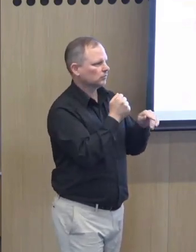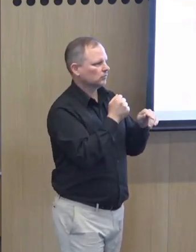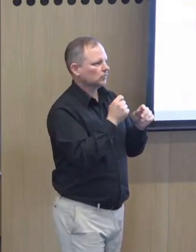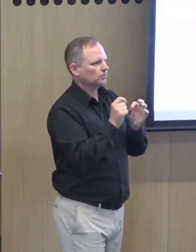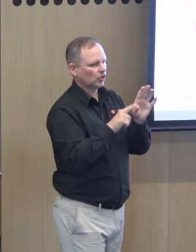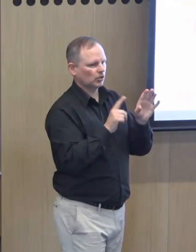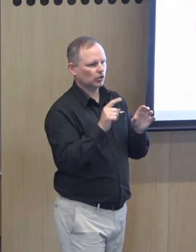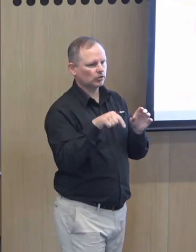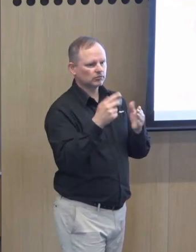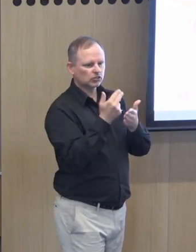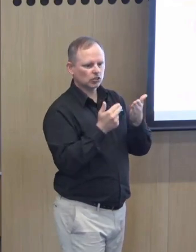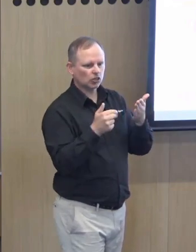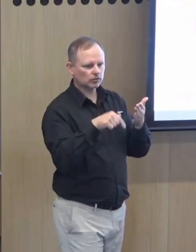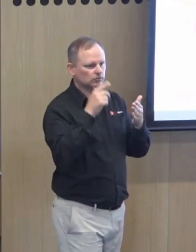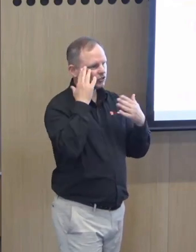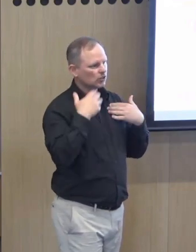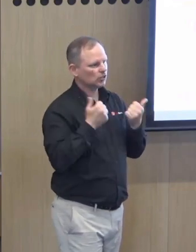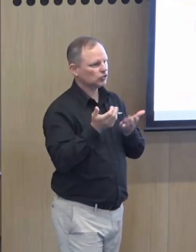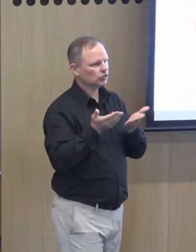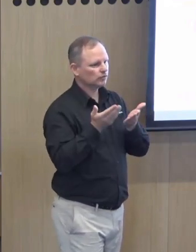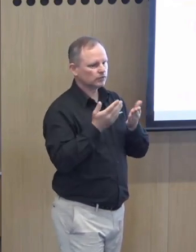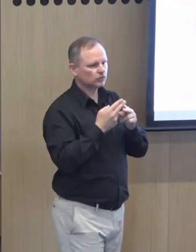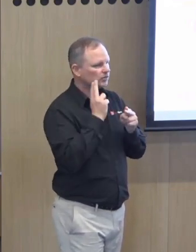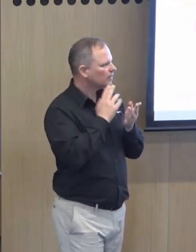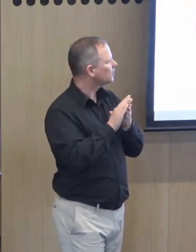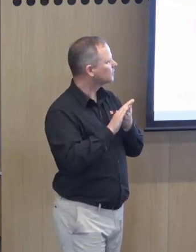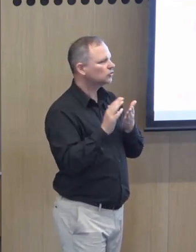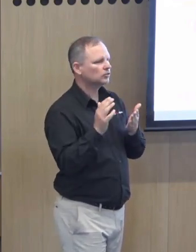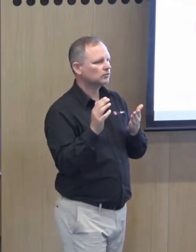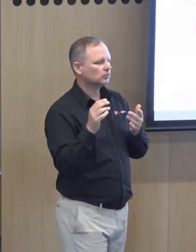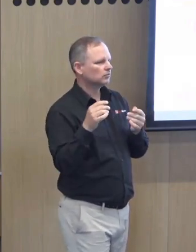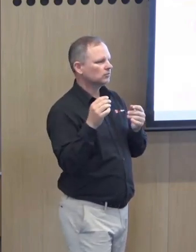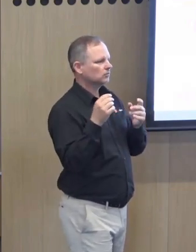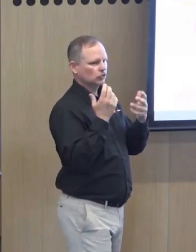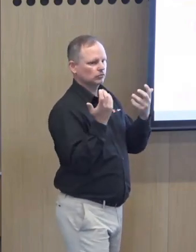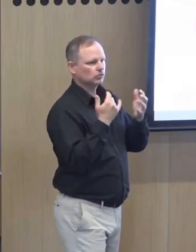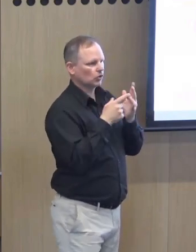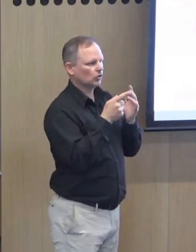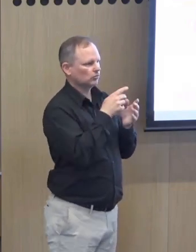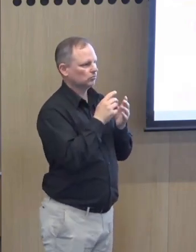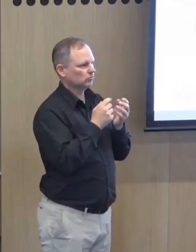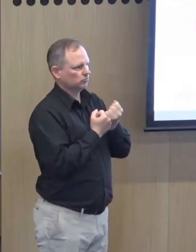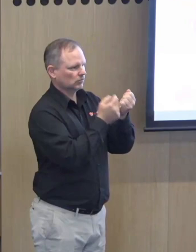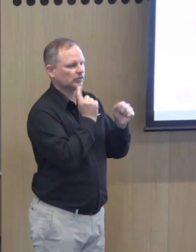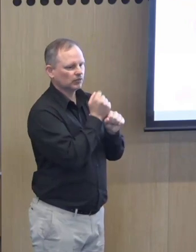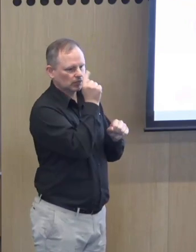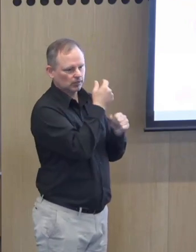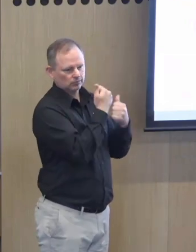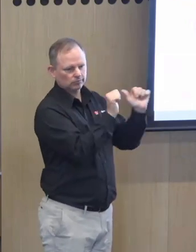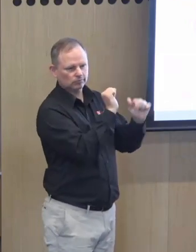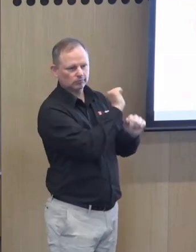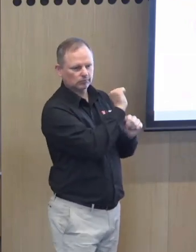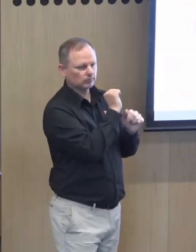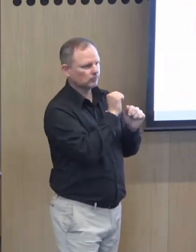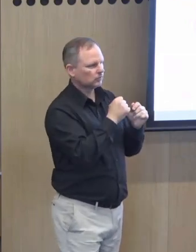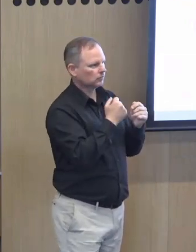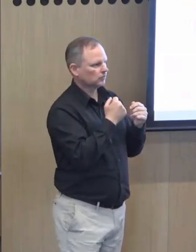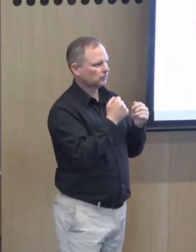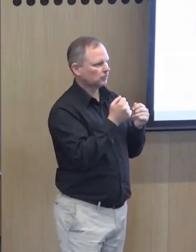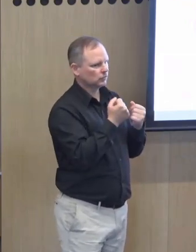are provided and implemented, and the design for the mental health service is done in a way that is complementary to the needs of the deaf and hard of hearing community.